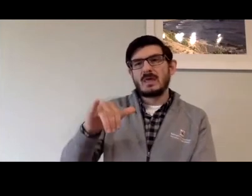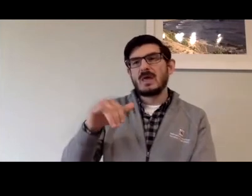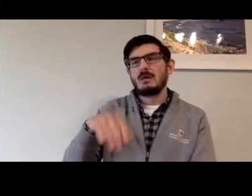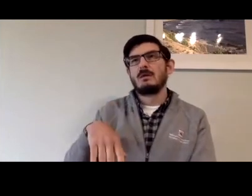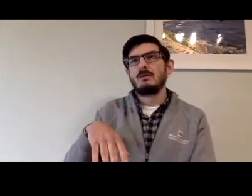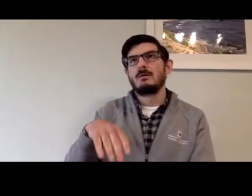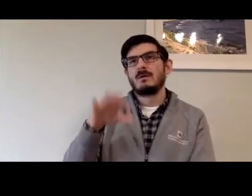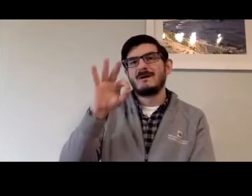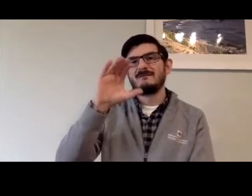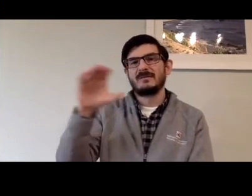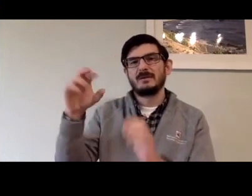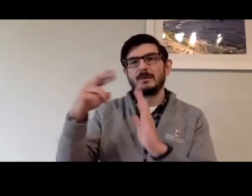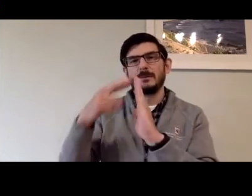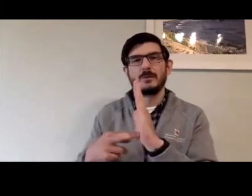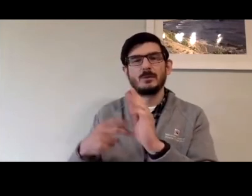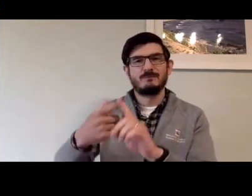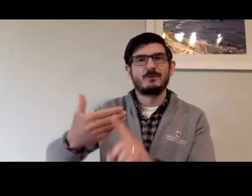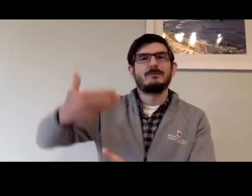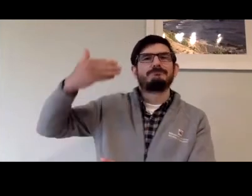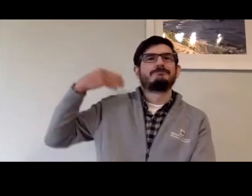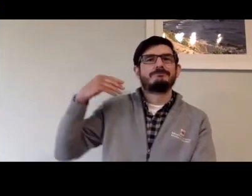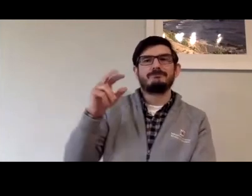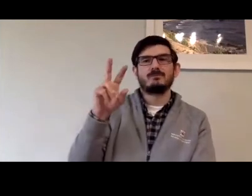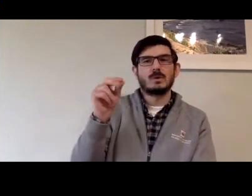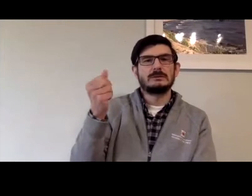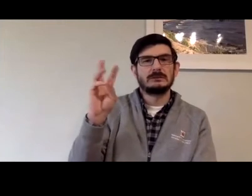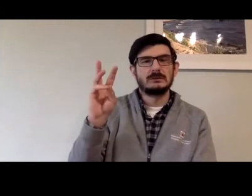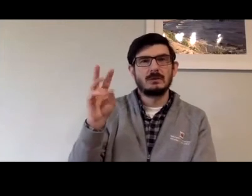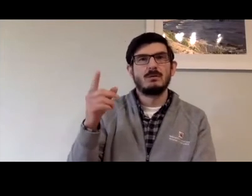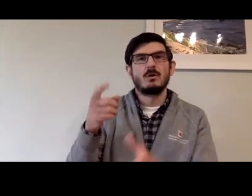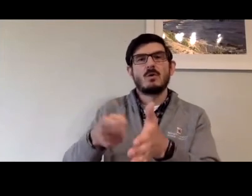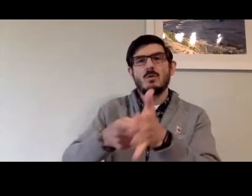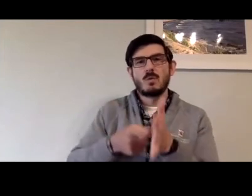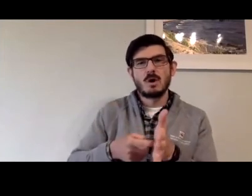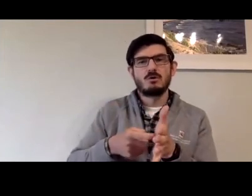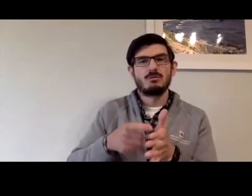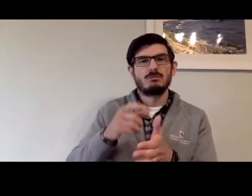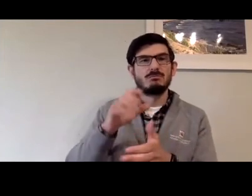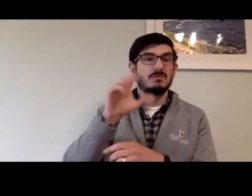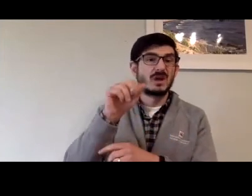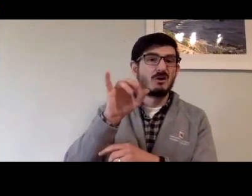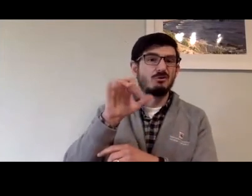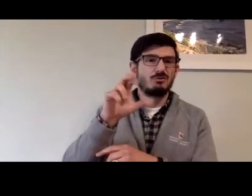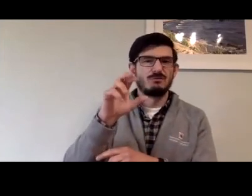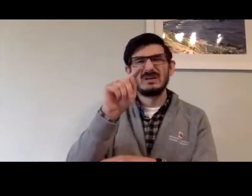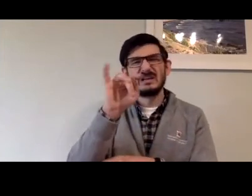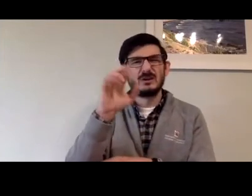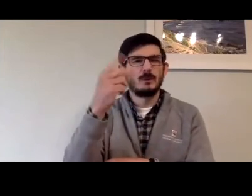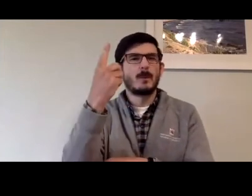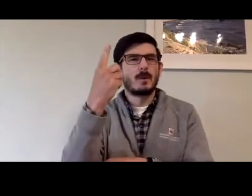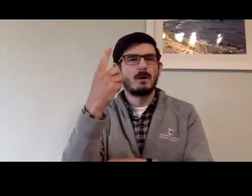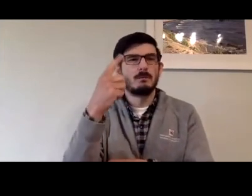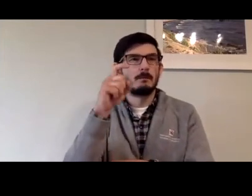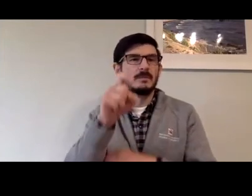first. And you know very well that the FCC rules were in place in 2017, which required